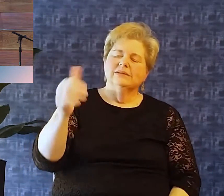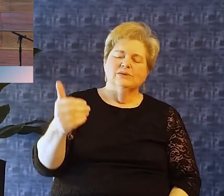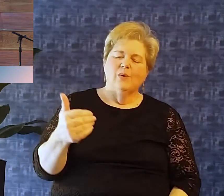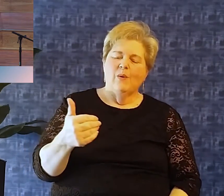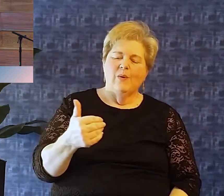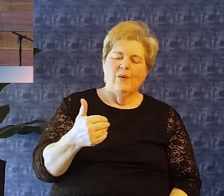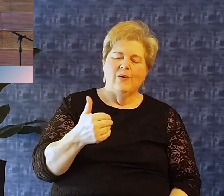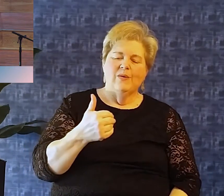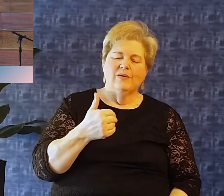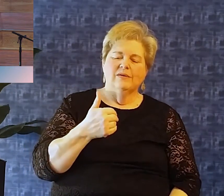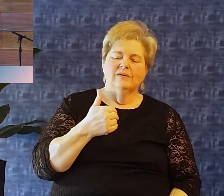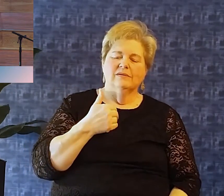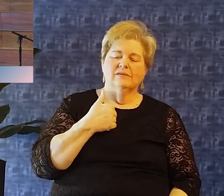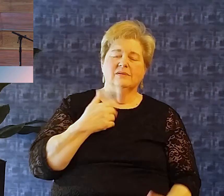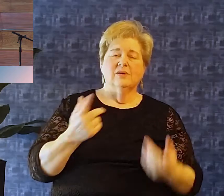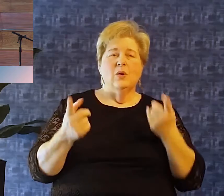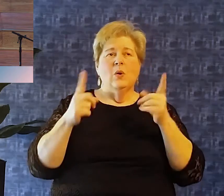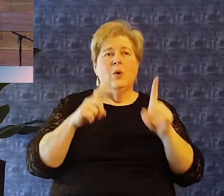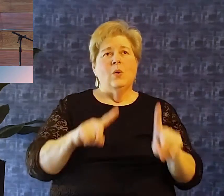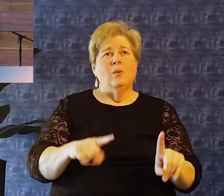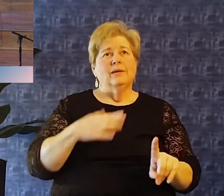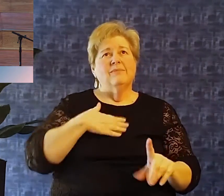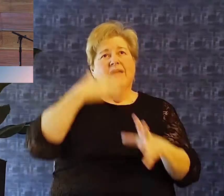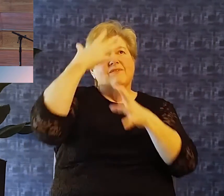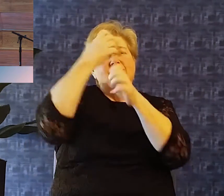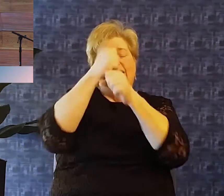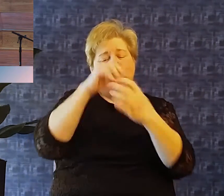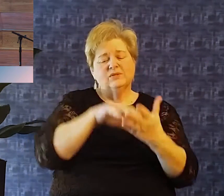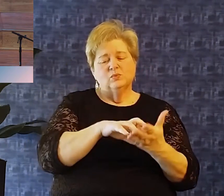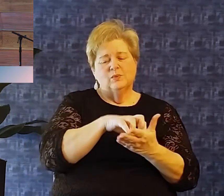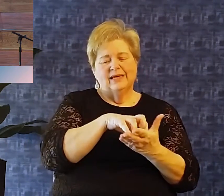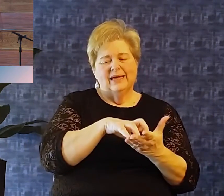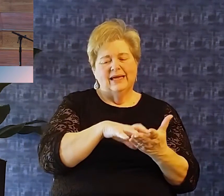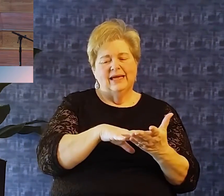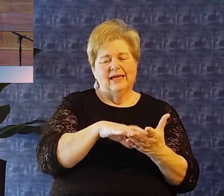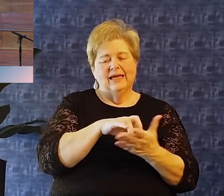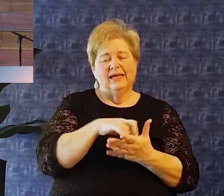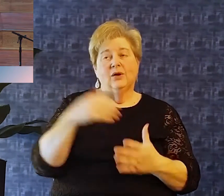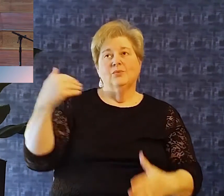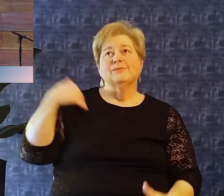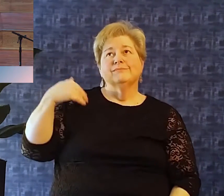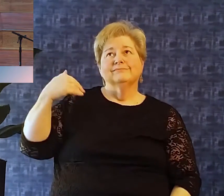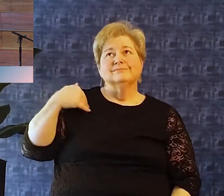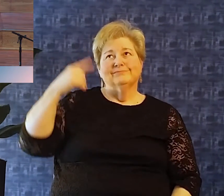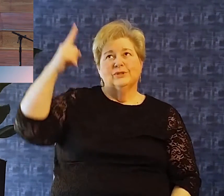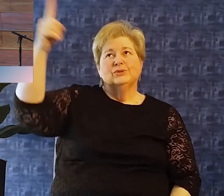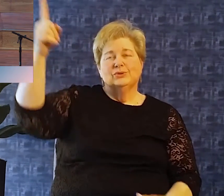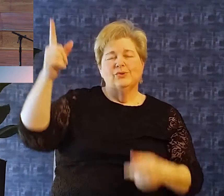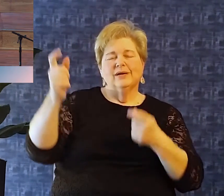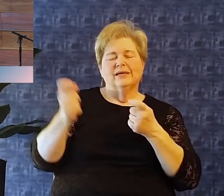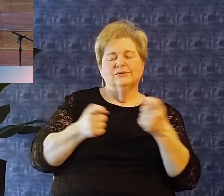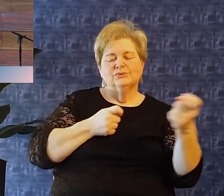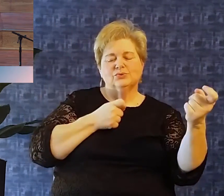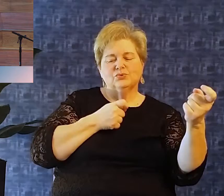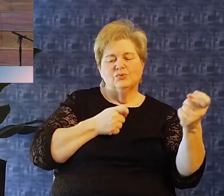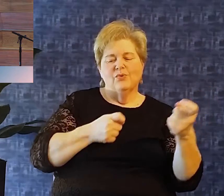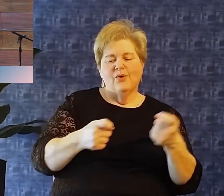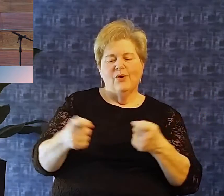weary soul When my faith wavers, let me know you're in